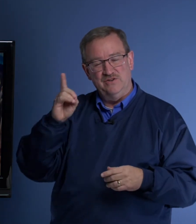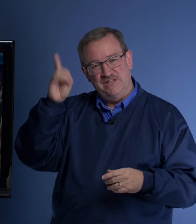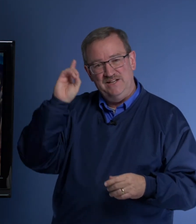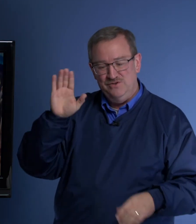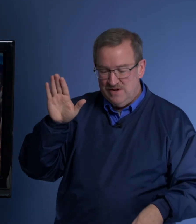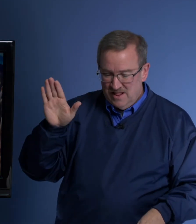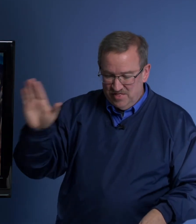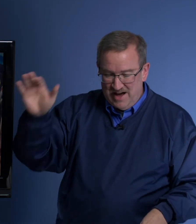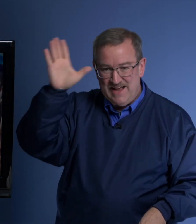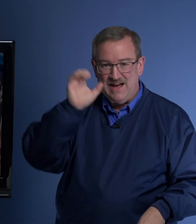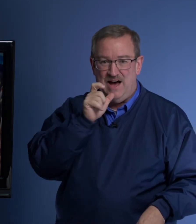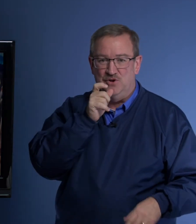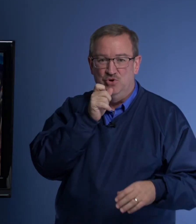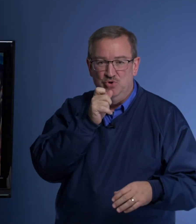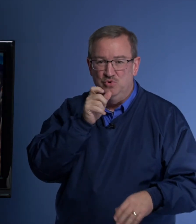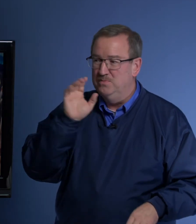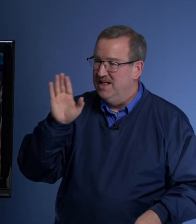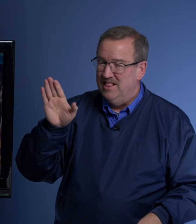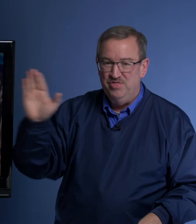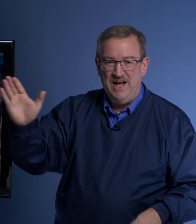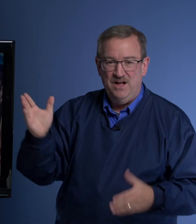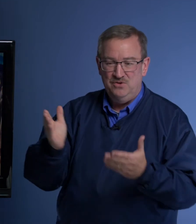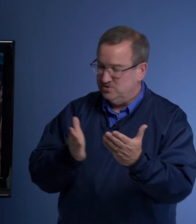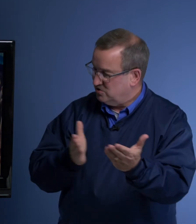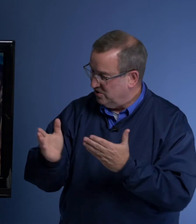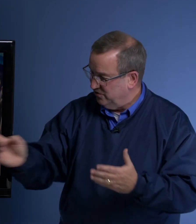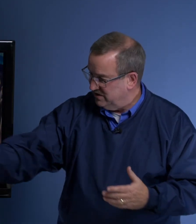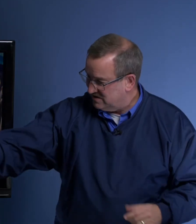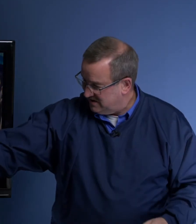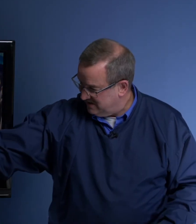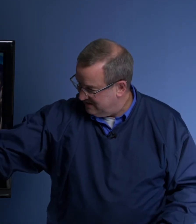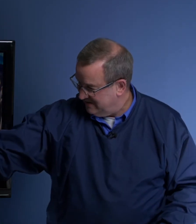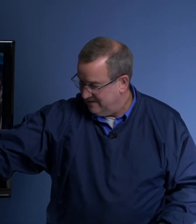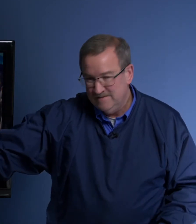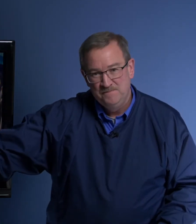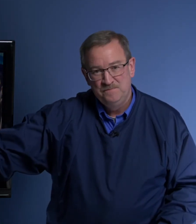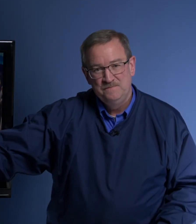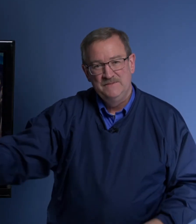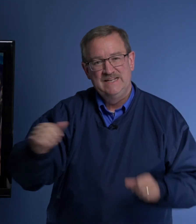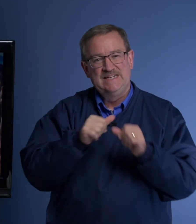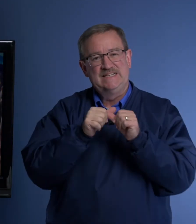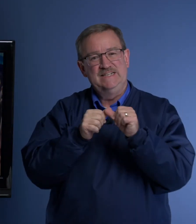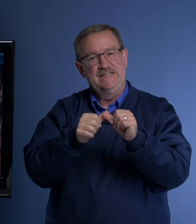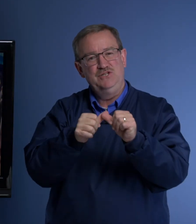Daniel, thy God, whom thou servest continually.